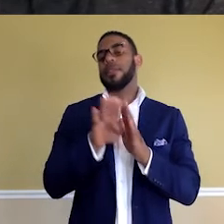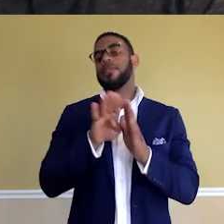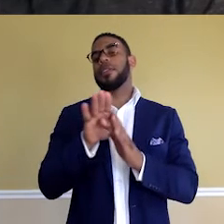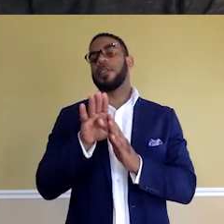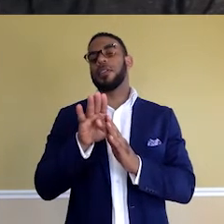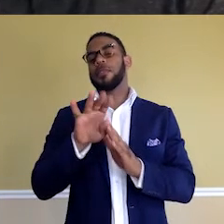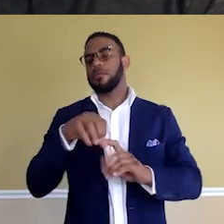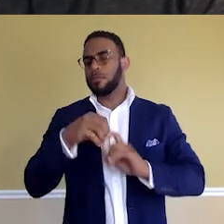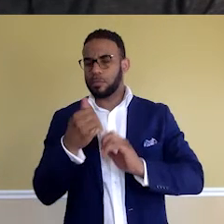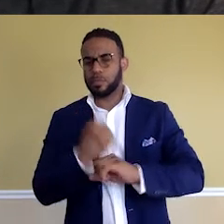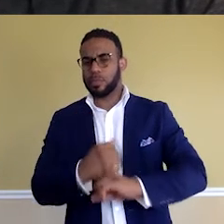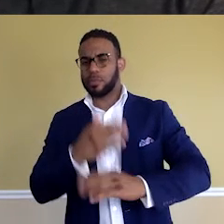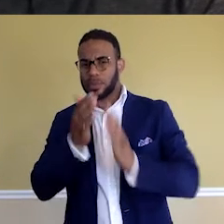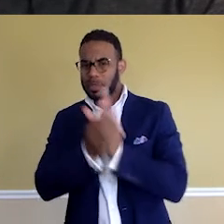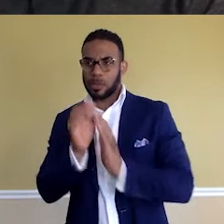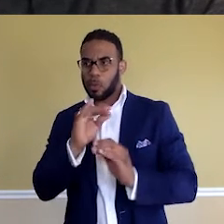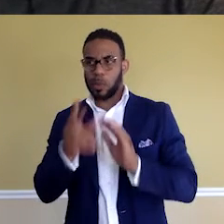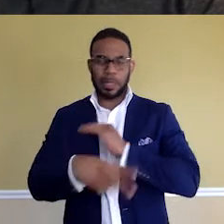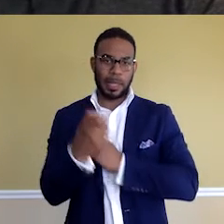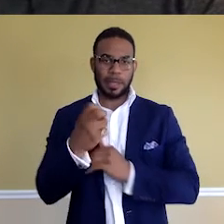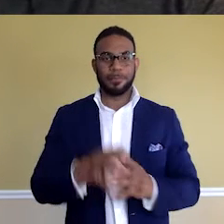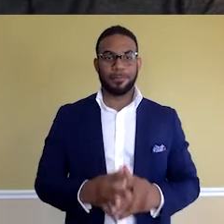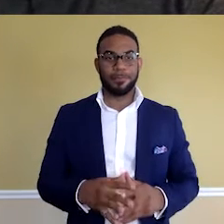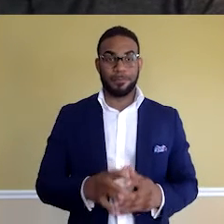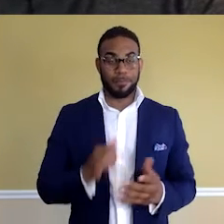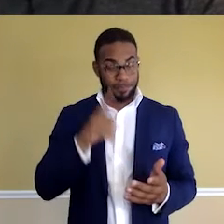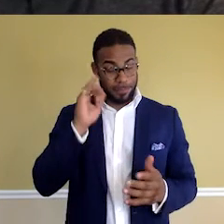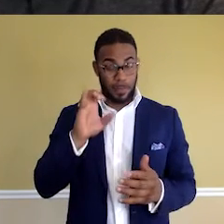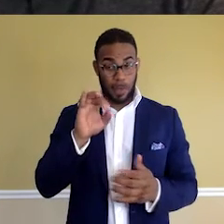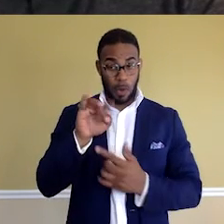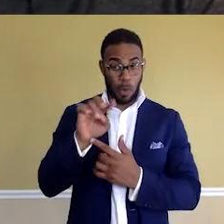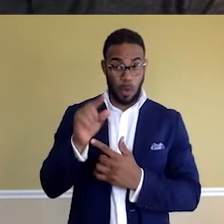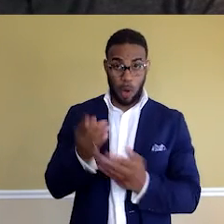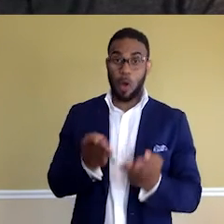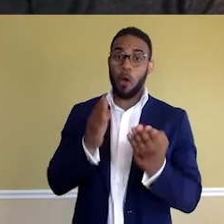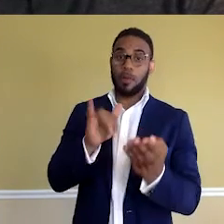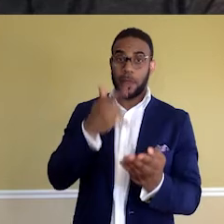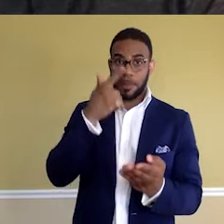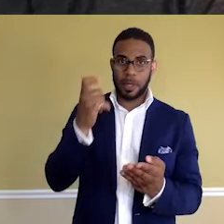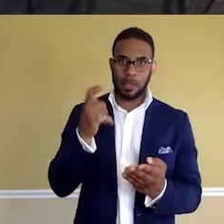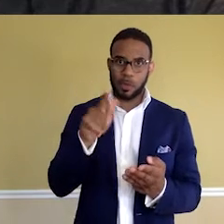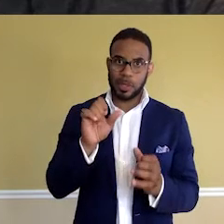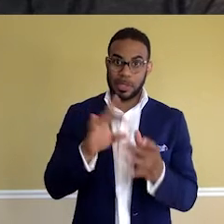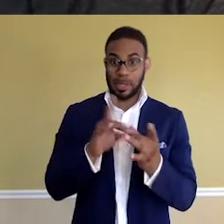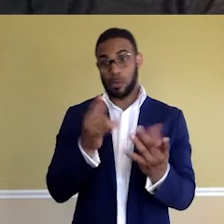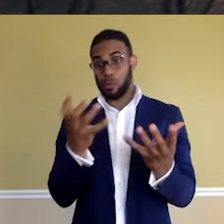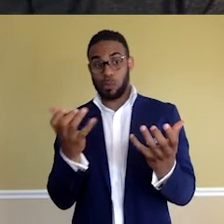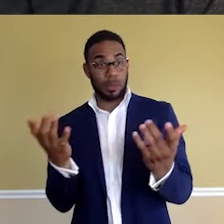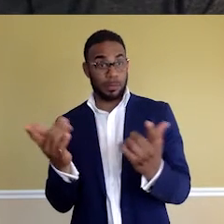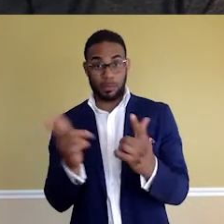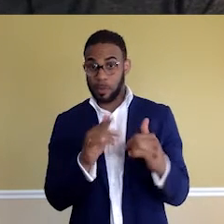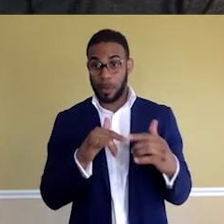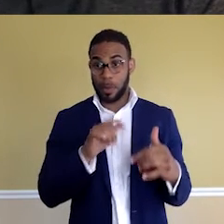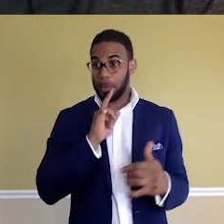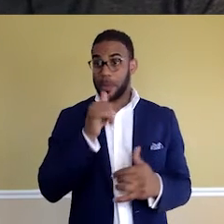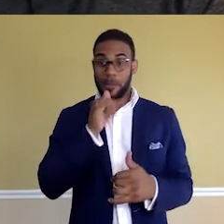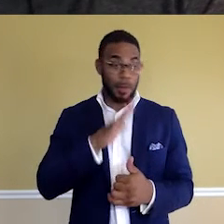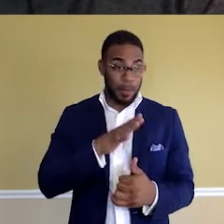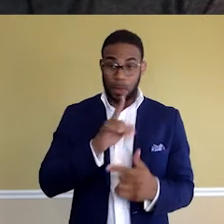-solid skill set that no one can argue with. And I think that coding offers that because you can say what you want about me being female or me being